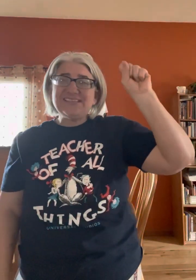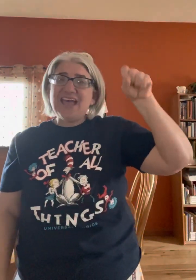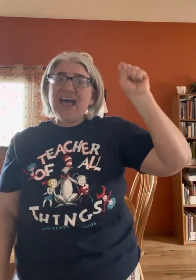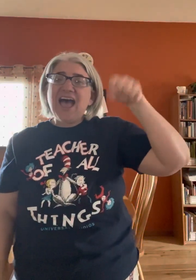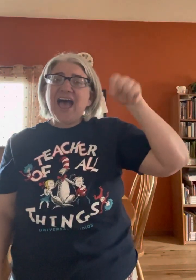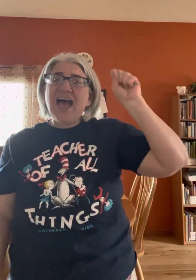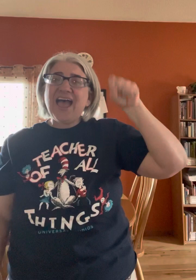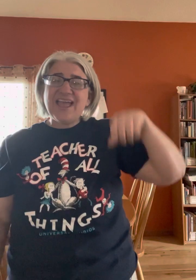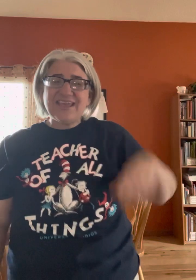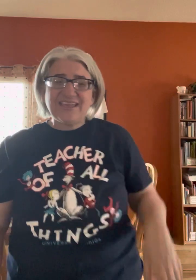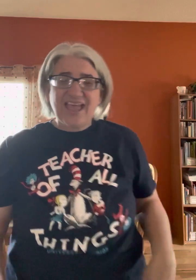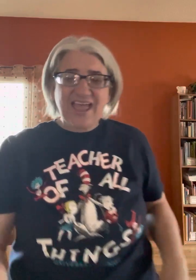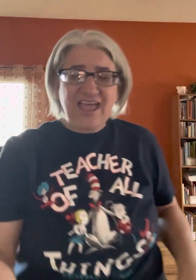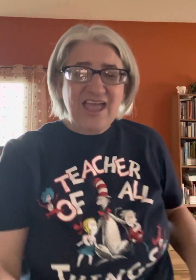Yes, I am.